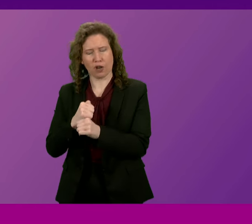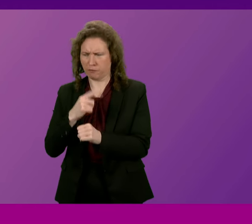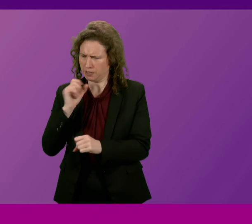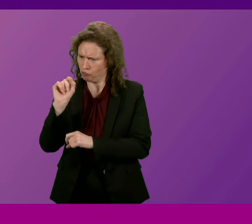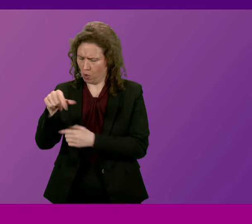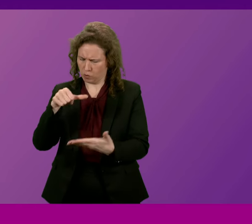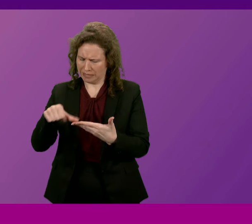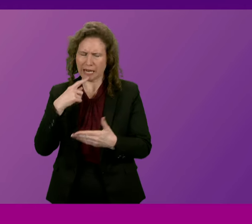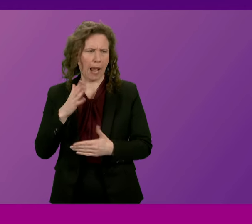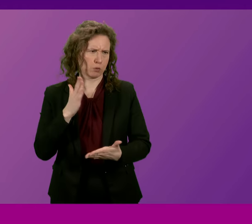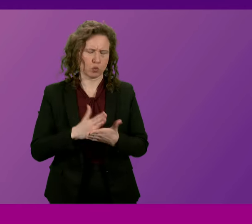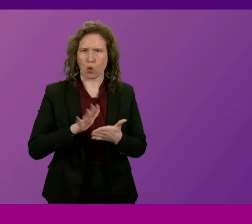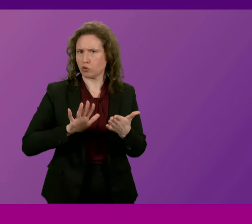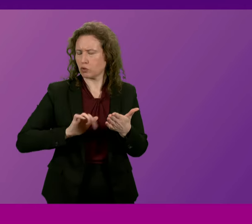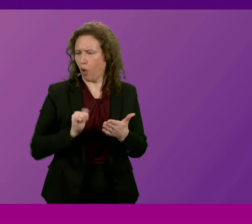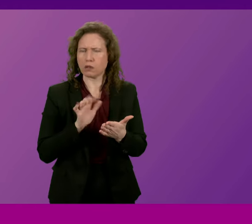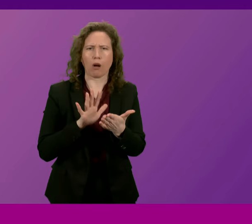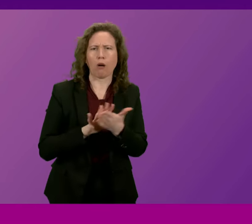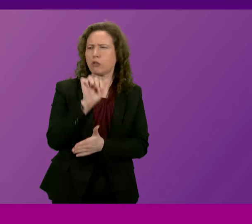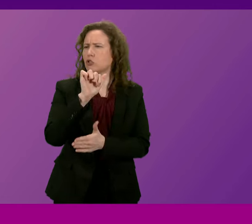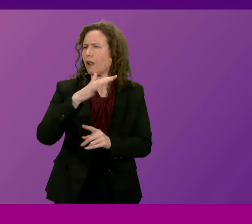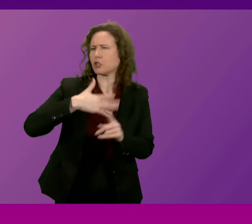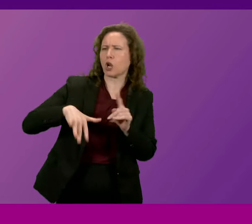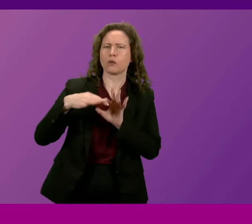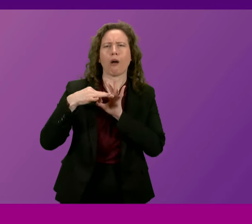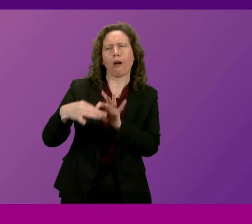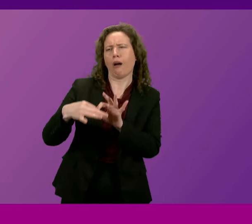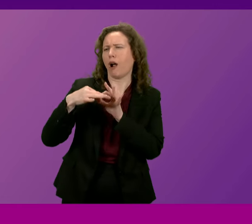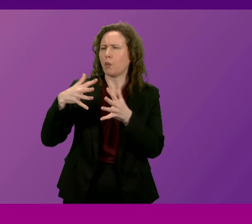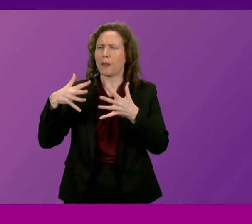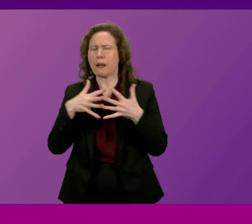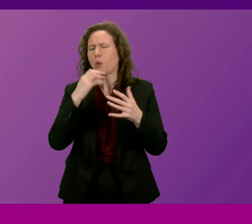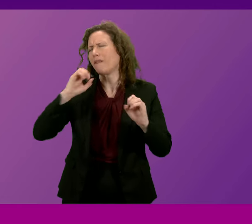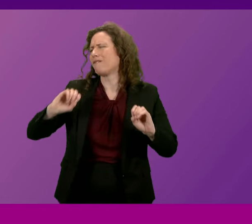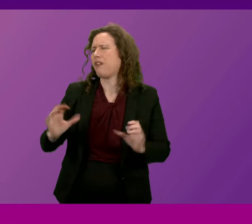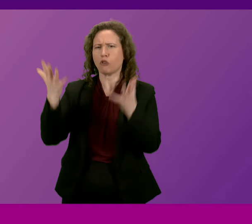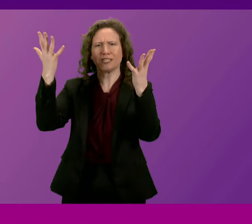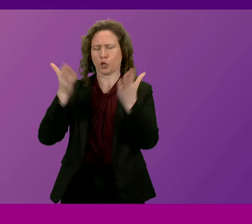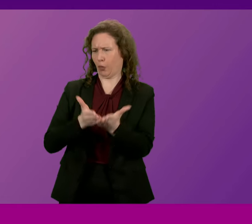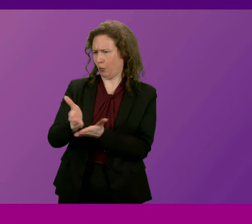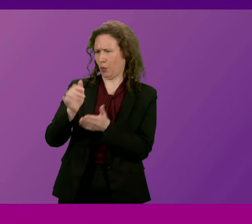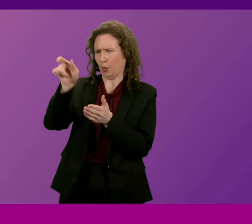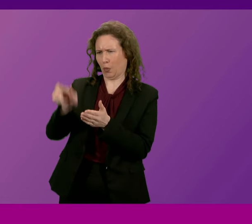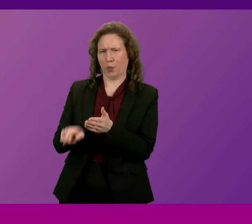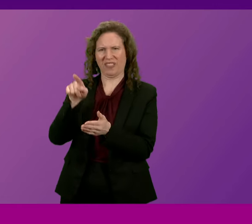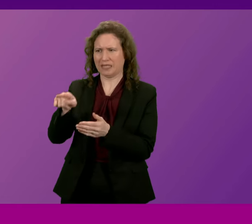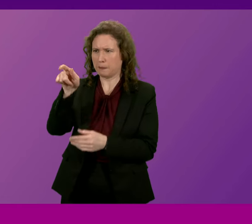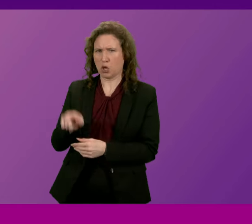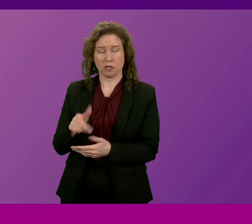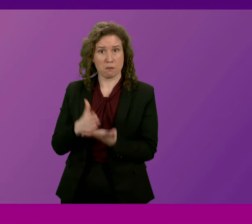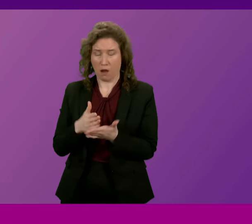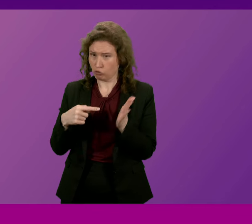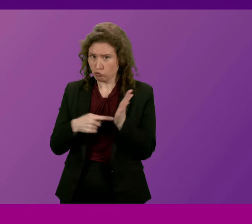sure Scotland's cultural and social ties with the US will flourish during the presidency of a misogynist,